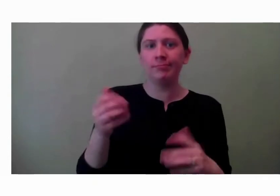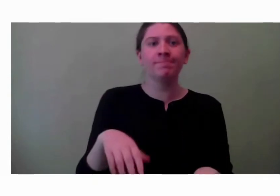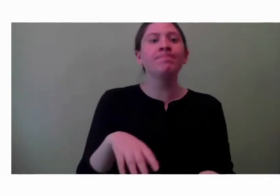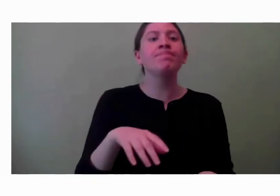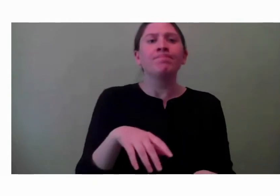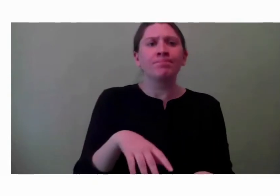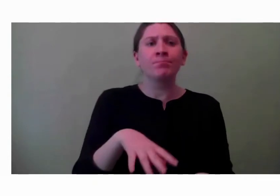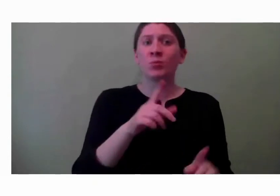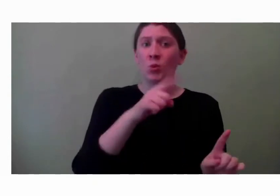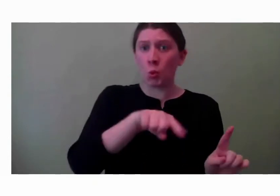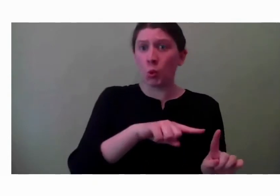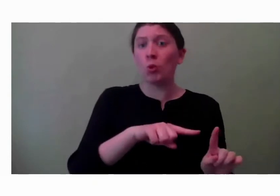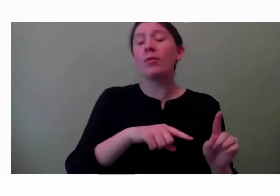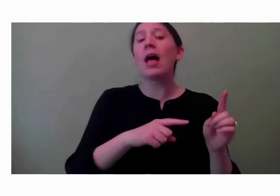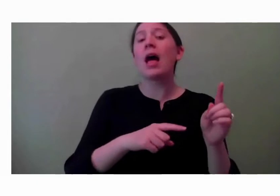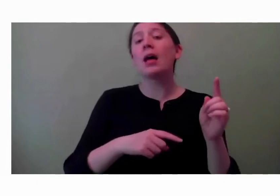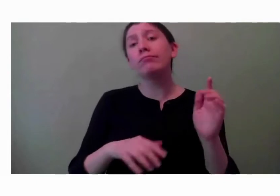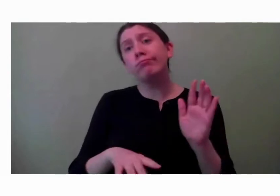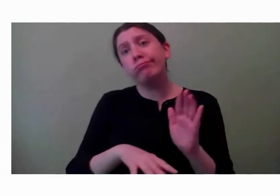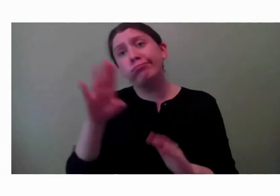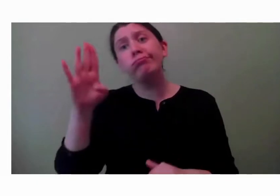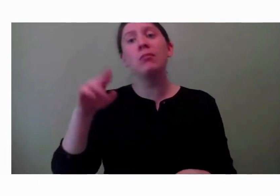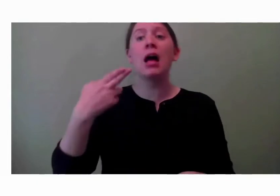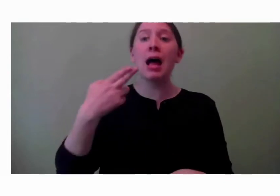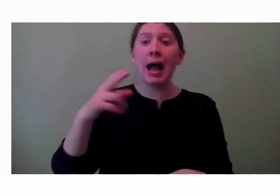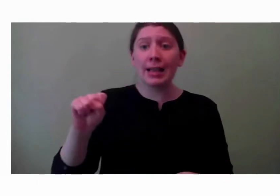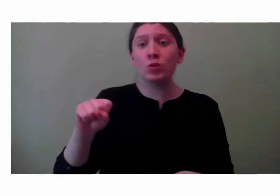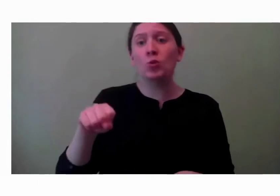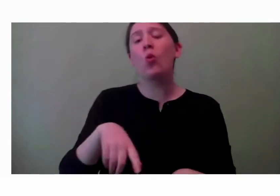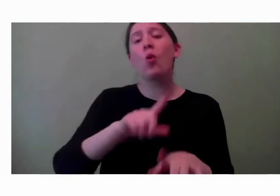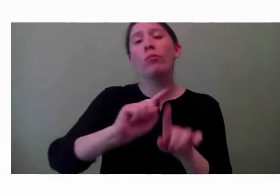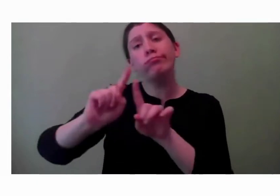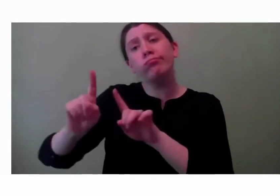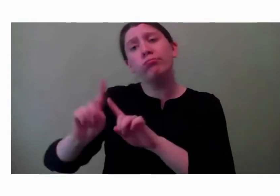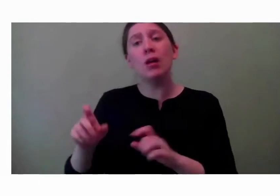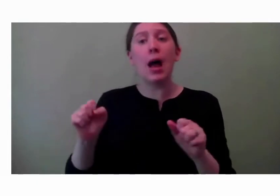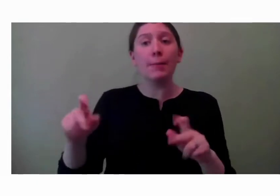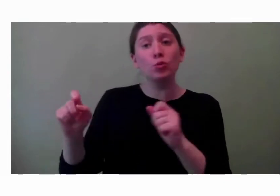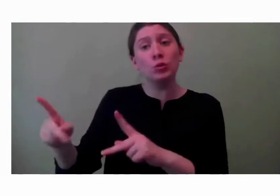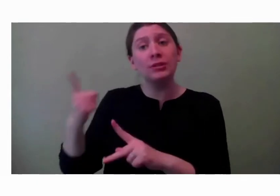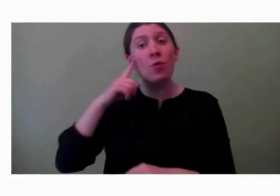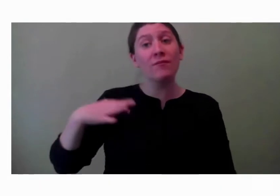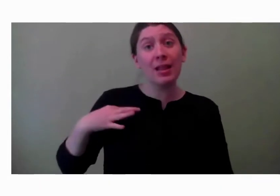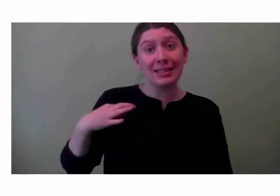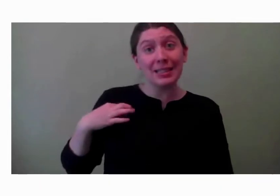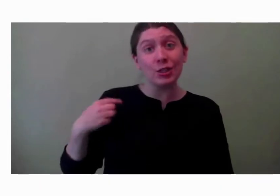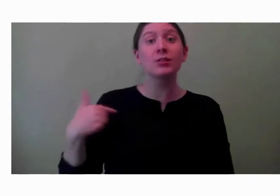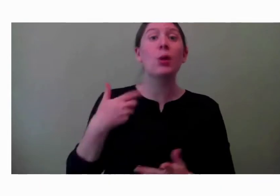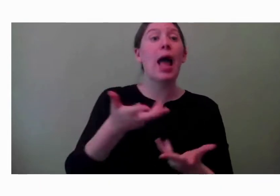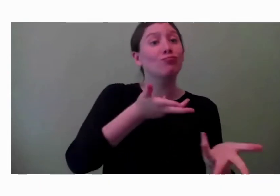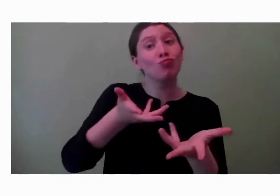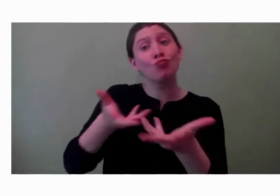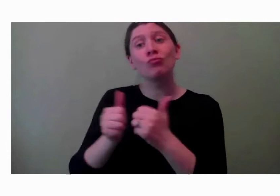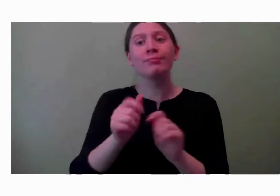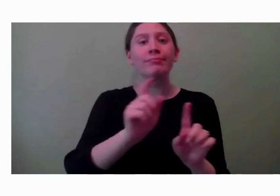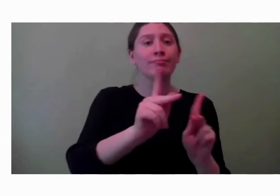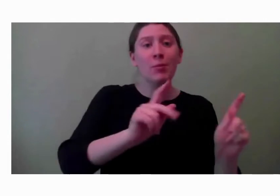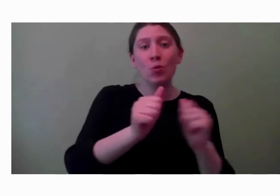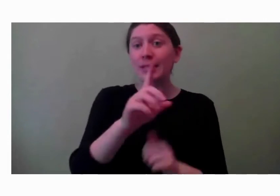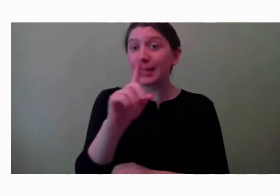leading throughout high school and grade school, we had a lot of volunteer opportunities that I was able to engage with people with disabilities in different recreation